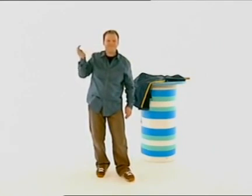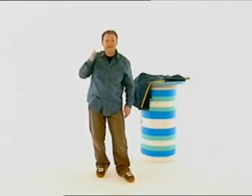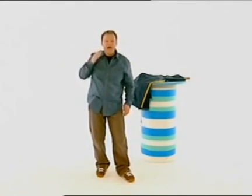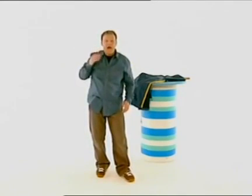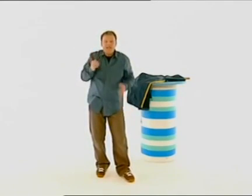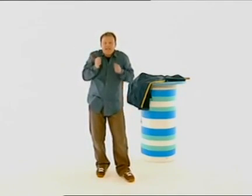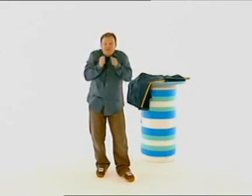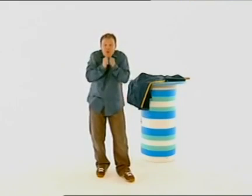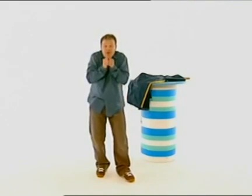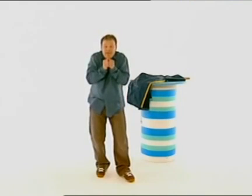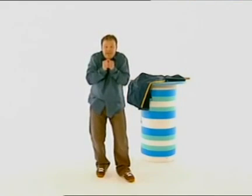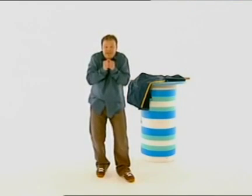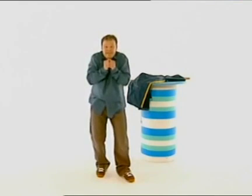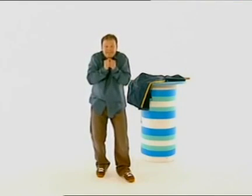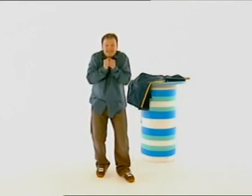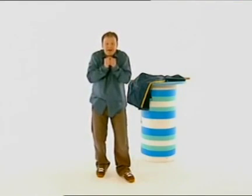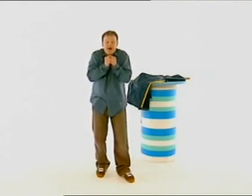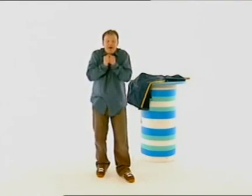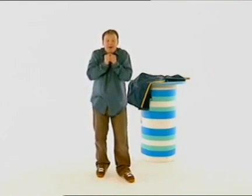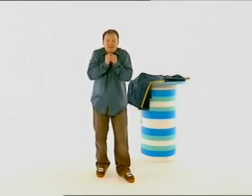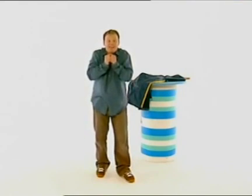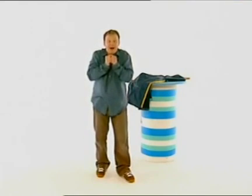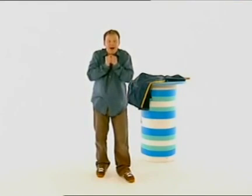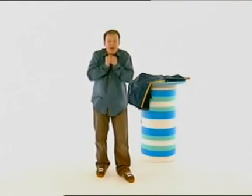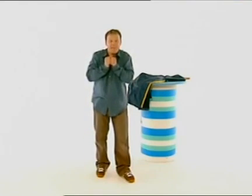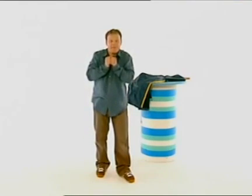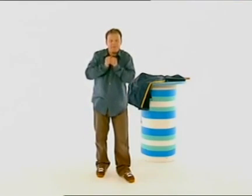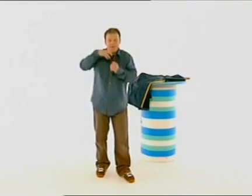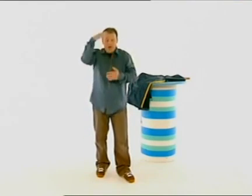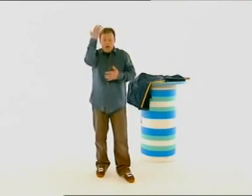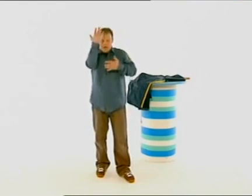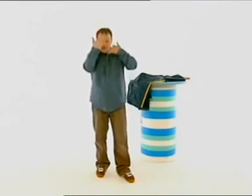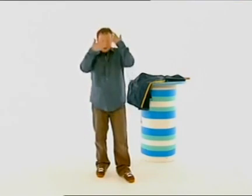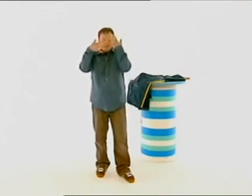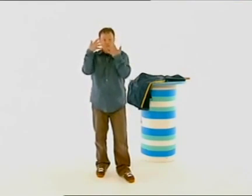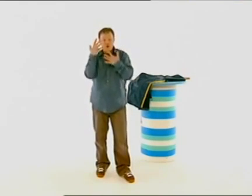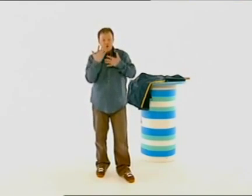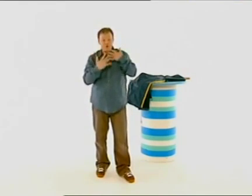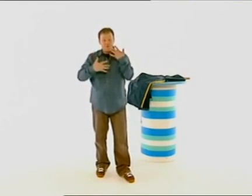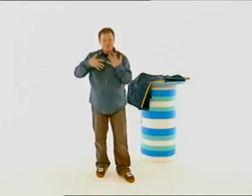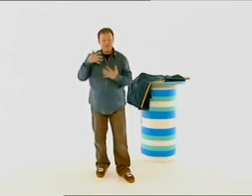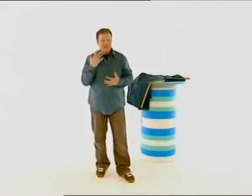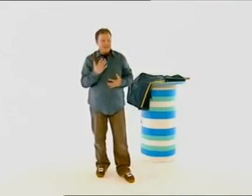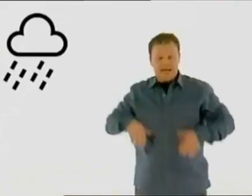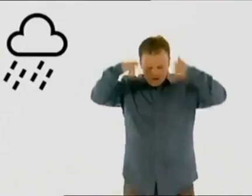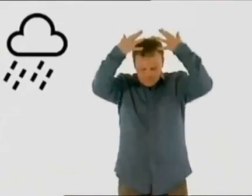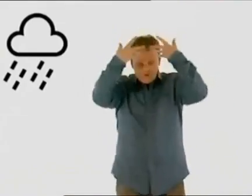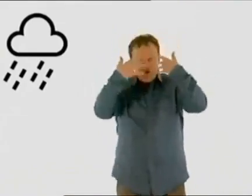And in the wintertime, it snows. Here comes the